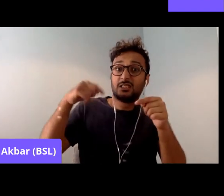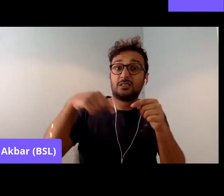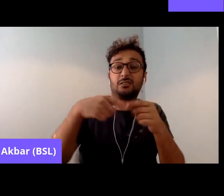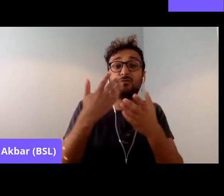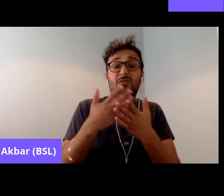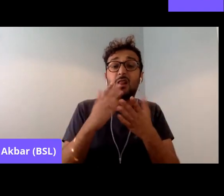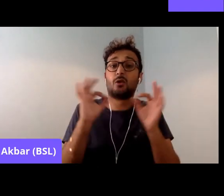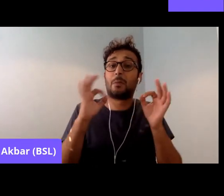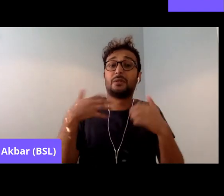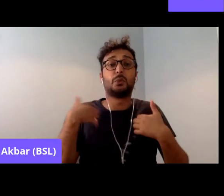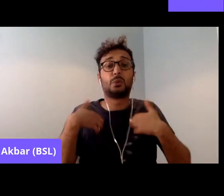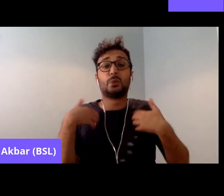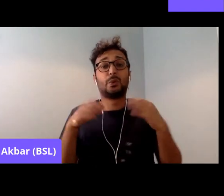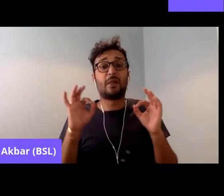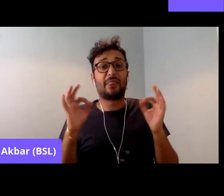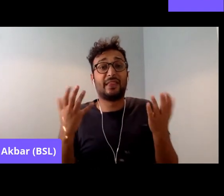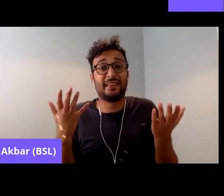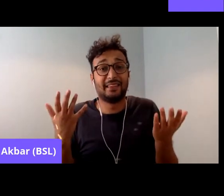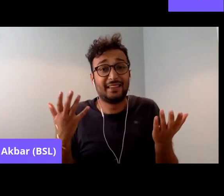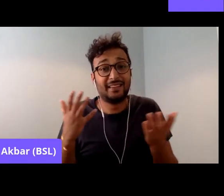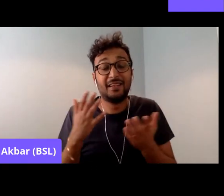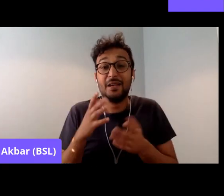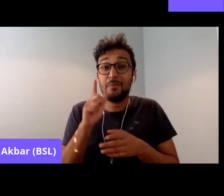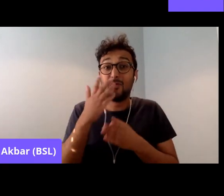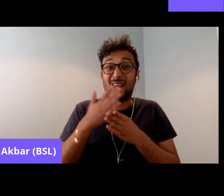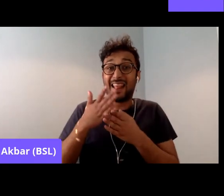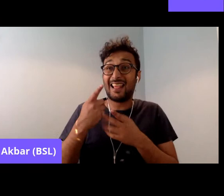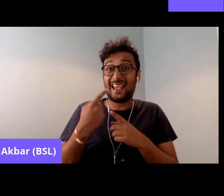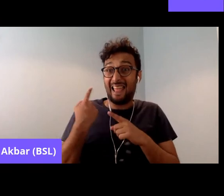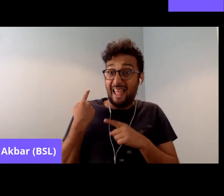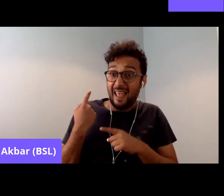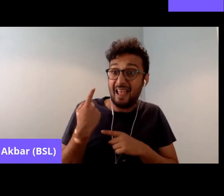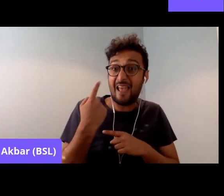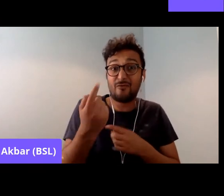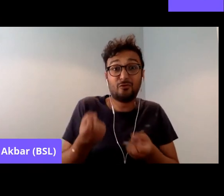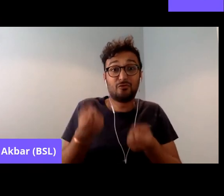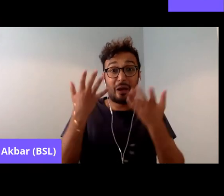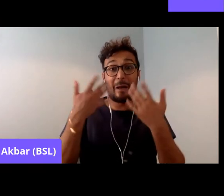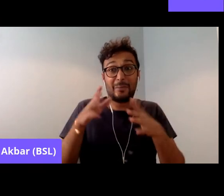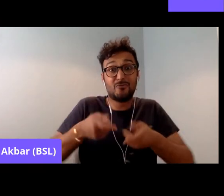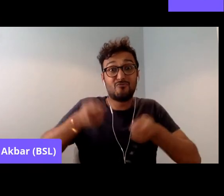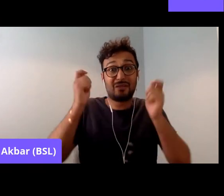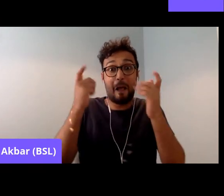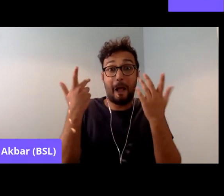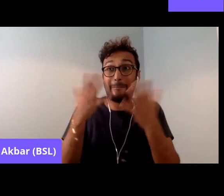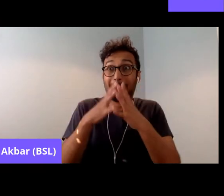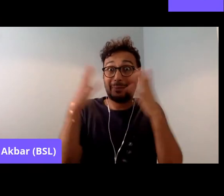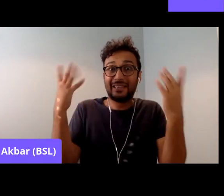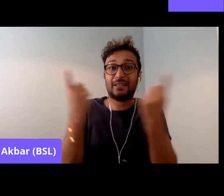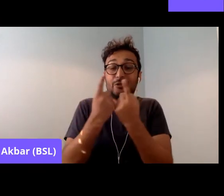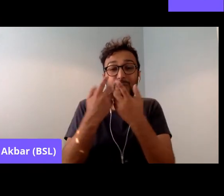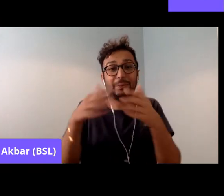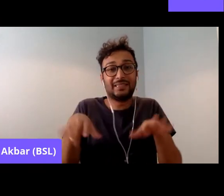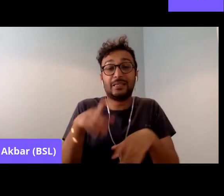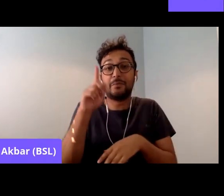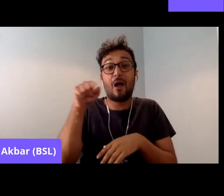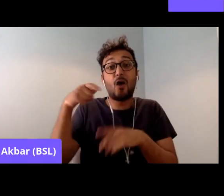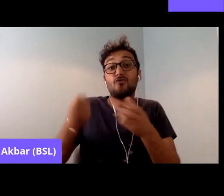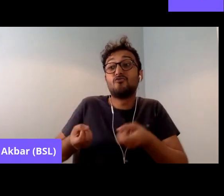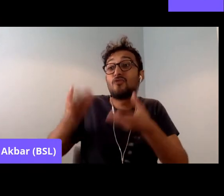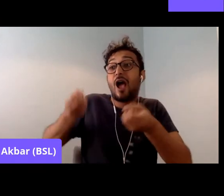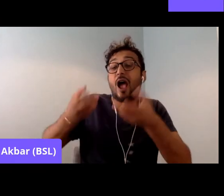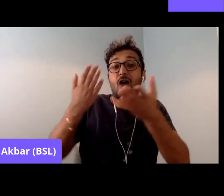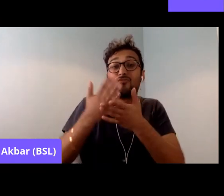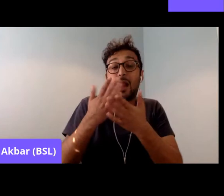single one of these strikes, racism was an issue. But in these strikes, the union was always the first